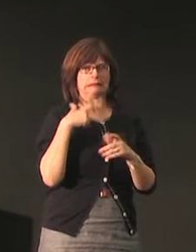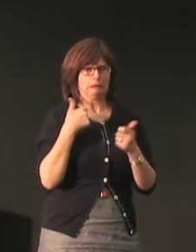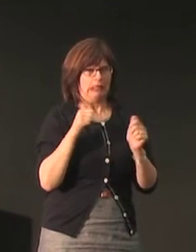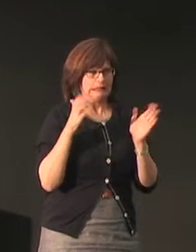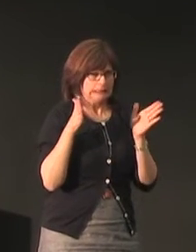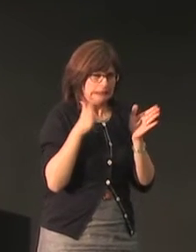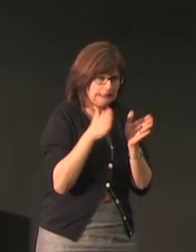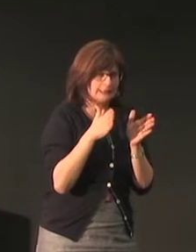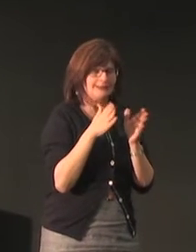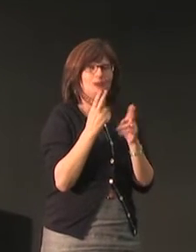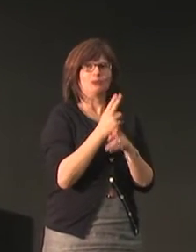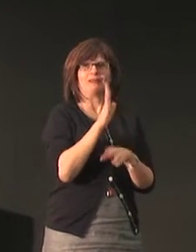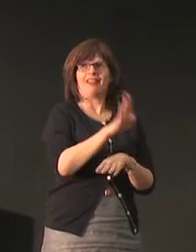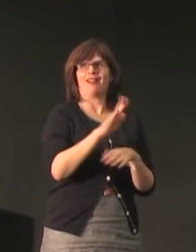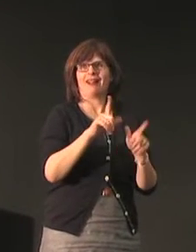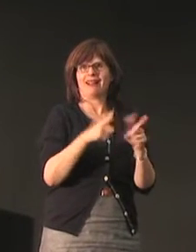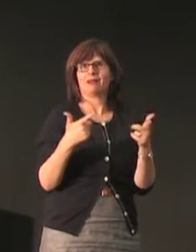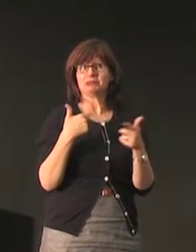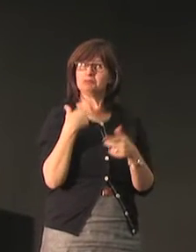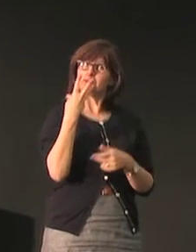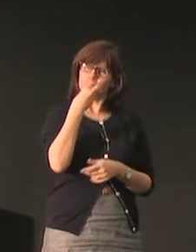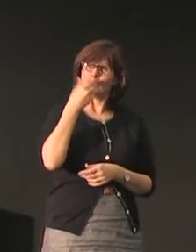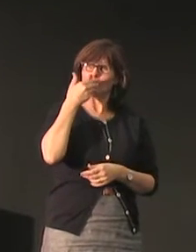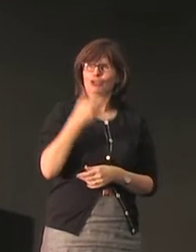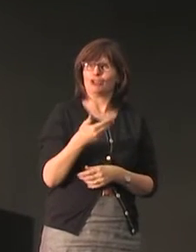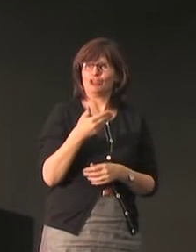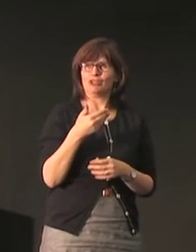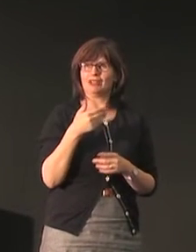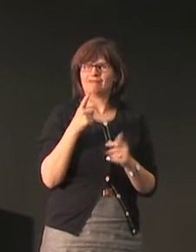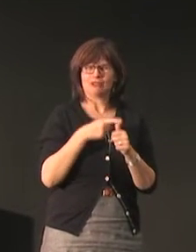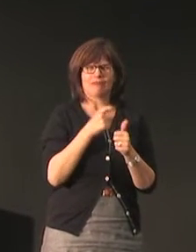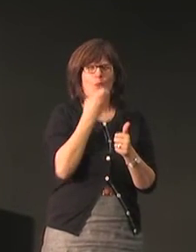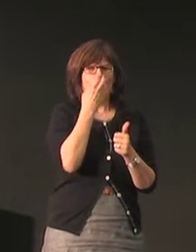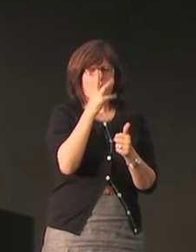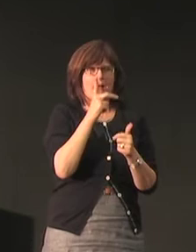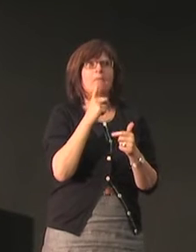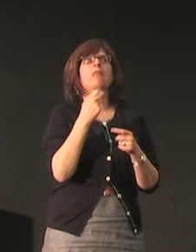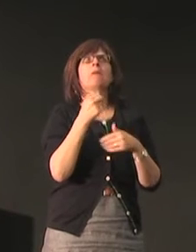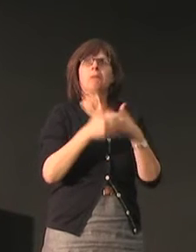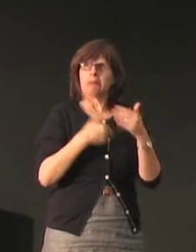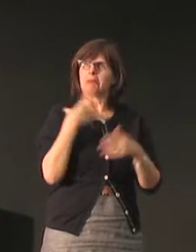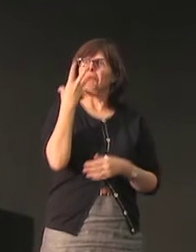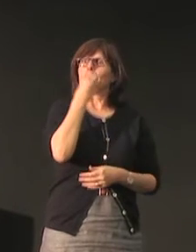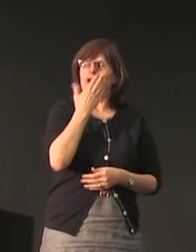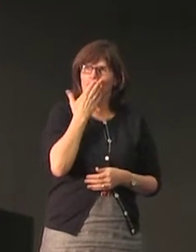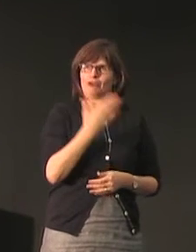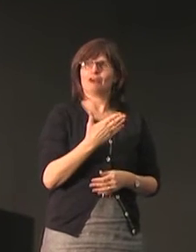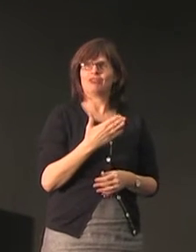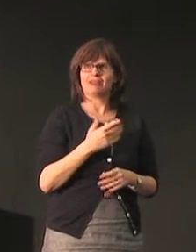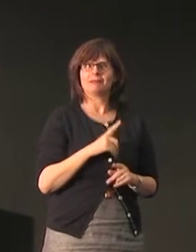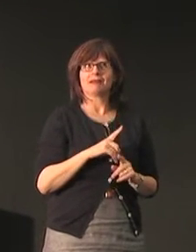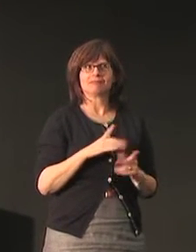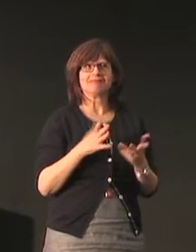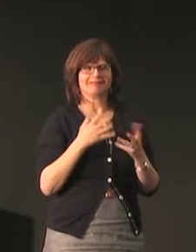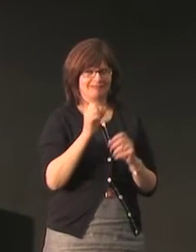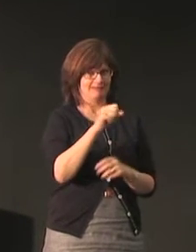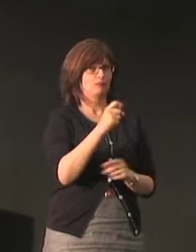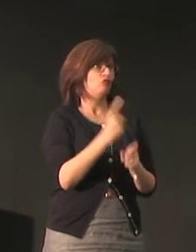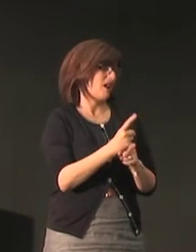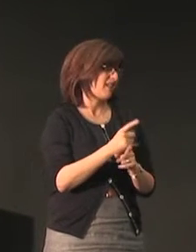it's hard for me not to use my own native language but I work as hard as I can to be conscious of not doing that and you know